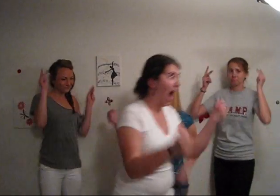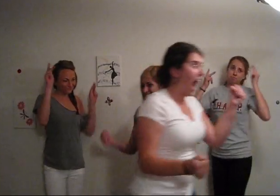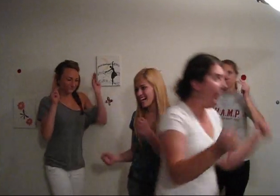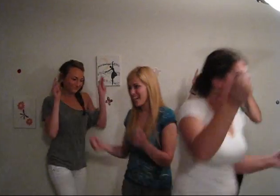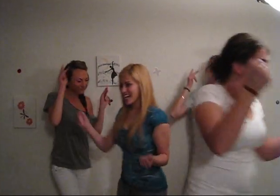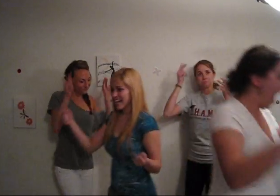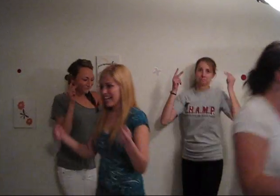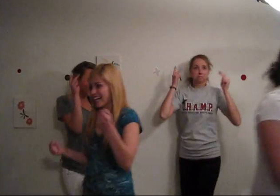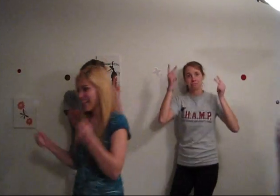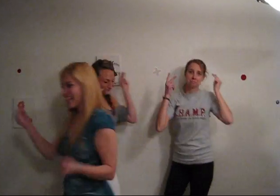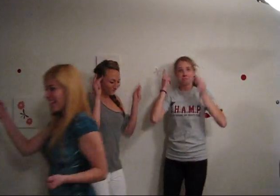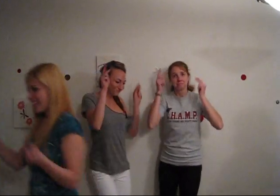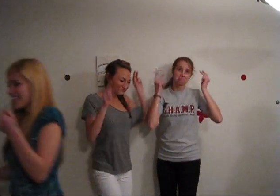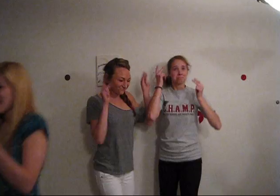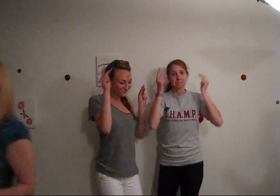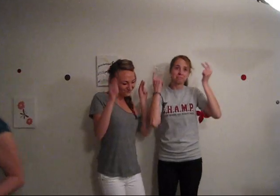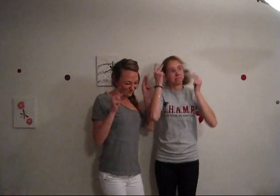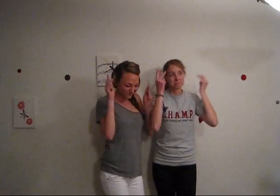I'm a little bit so now